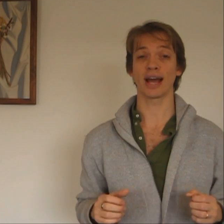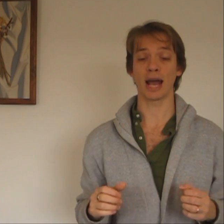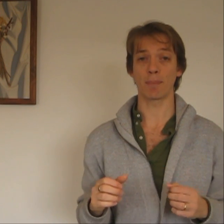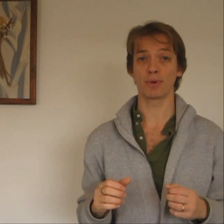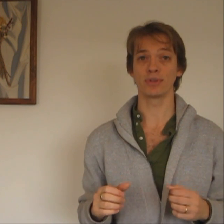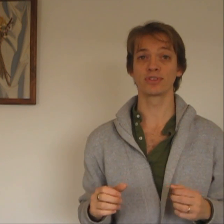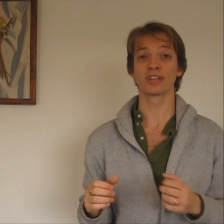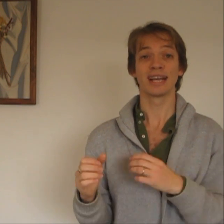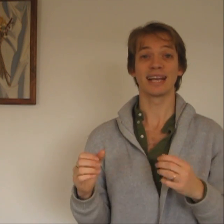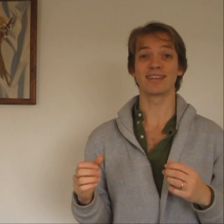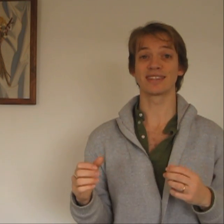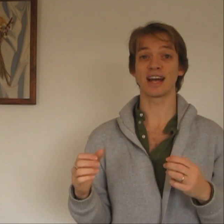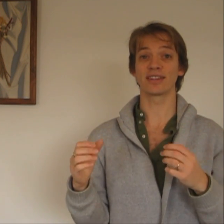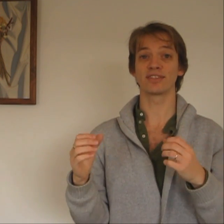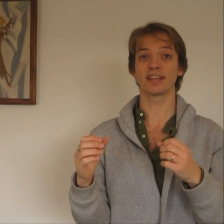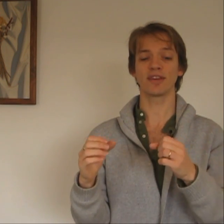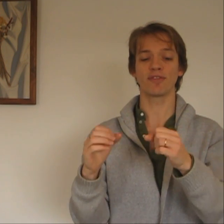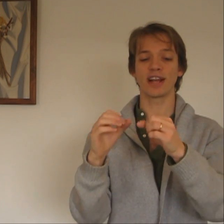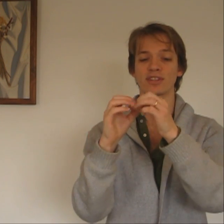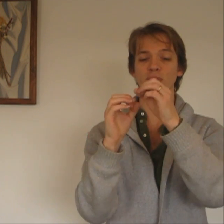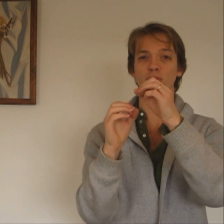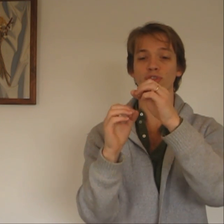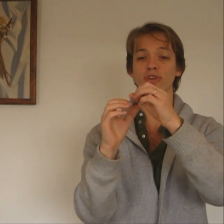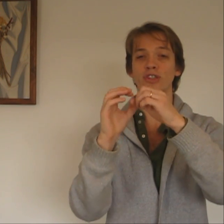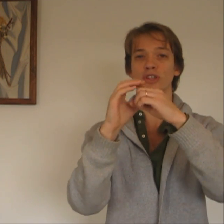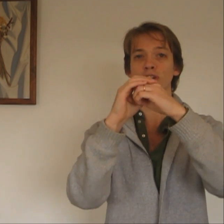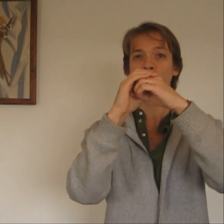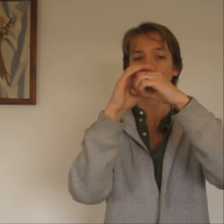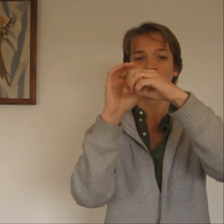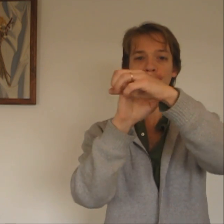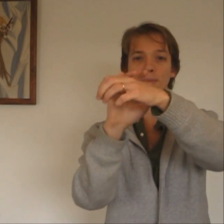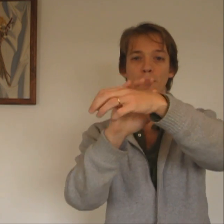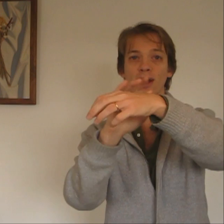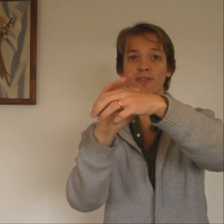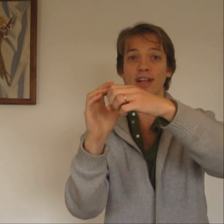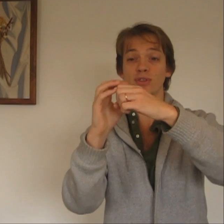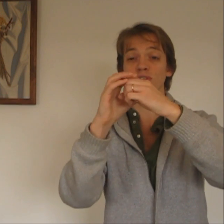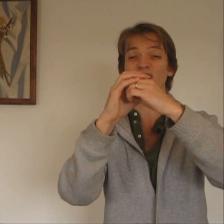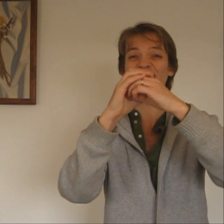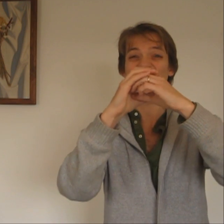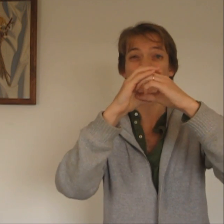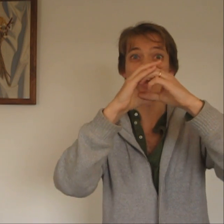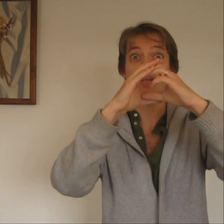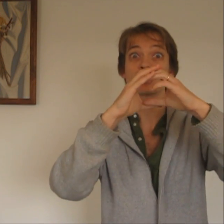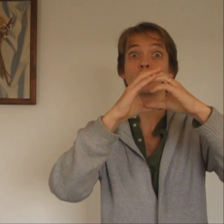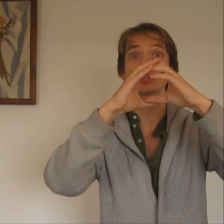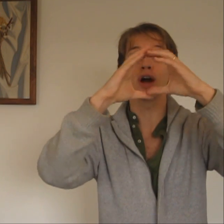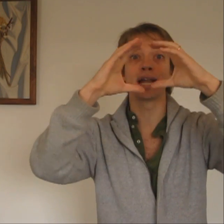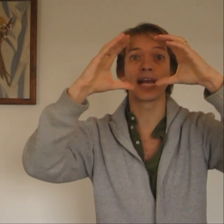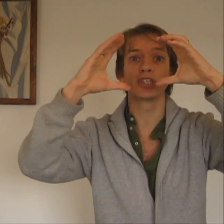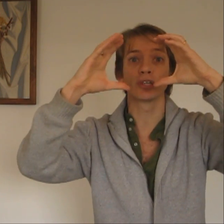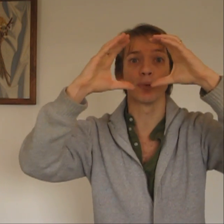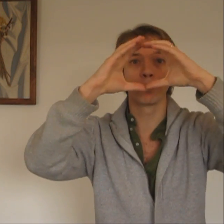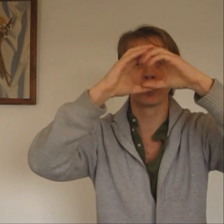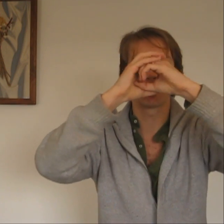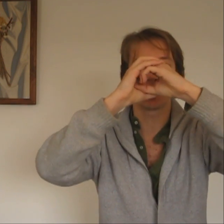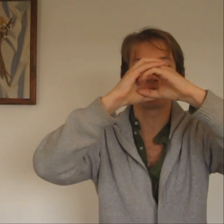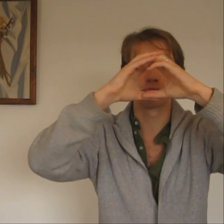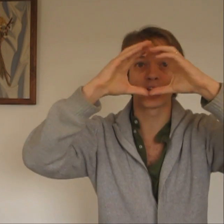happens is that instead of vasoconstriction, my blood vessels, I get vasodilation. My blood vessels get